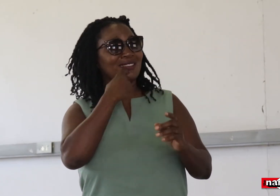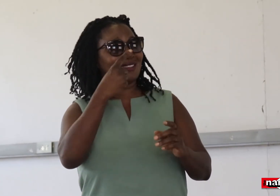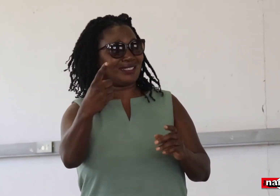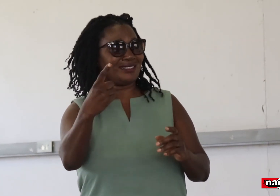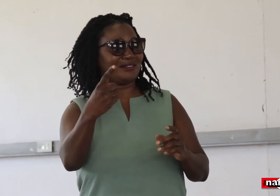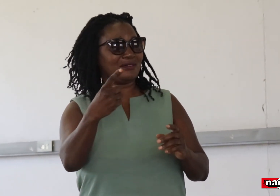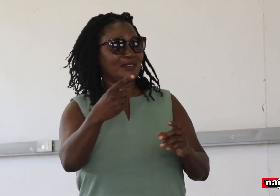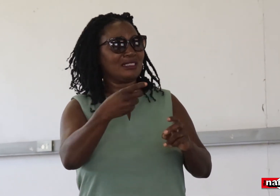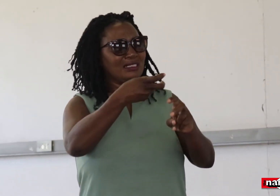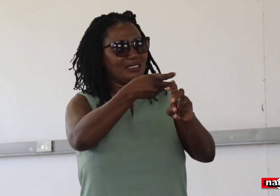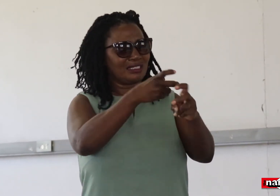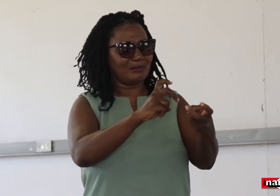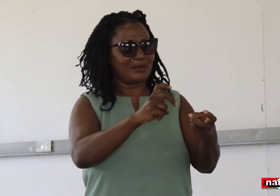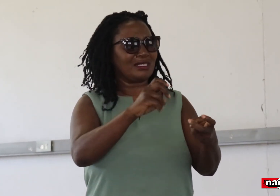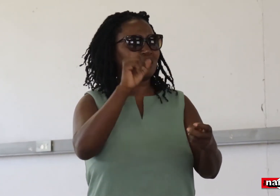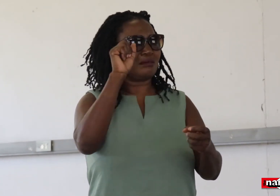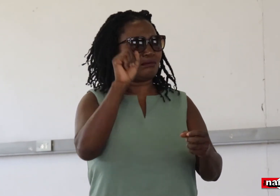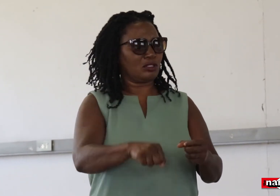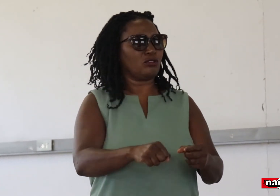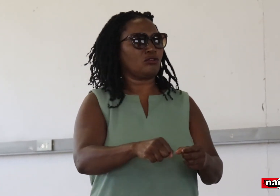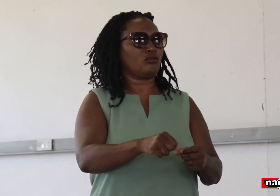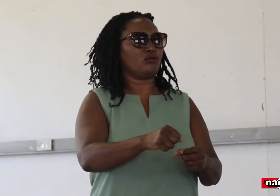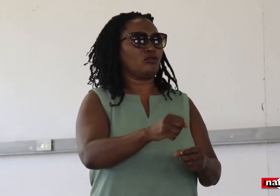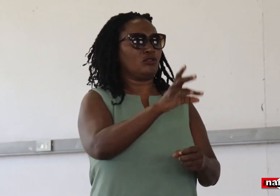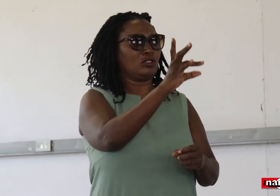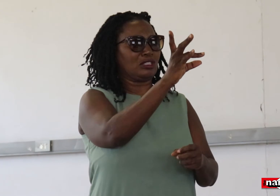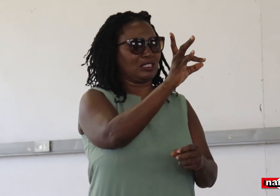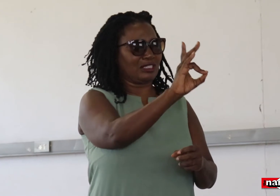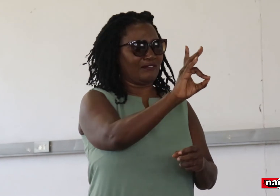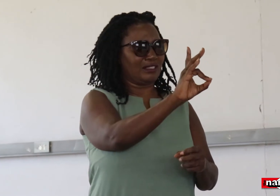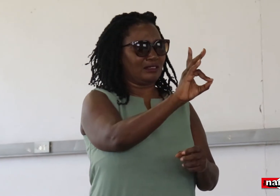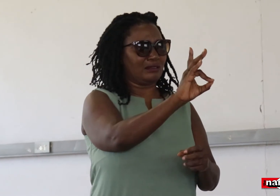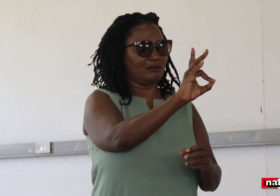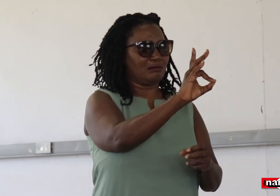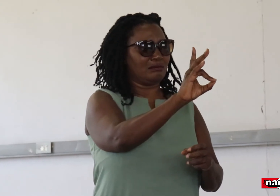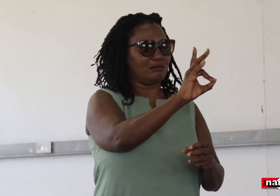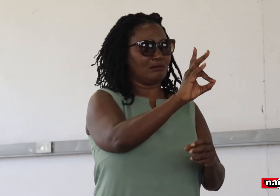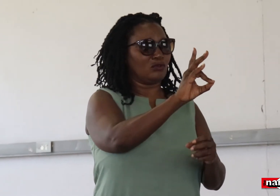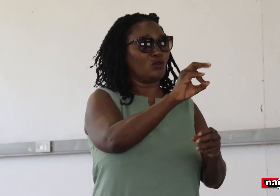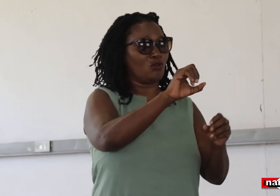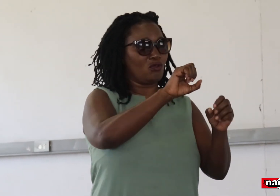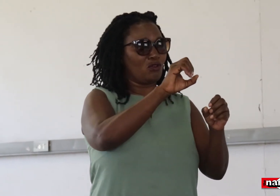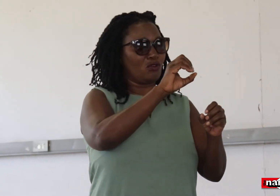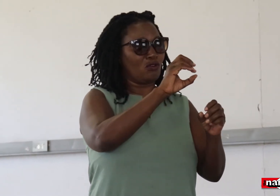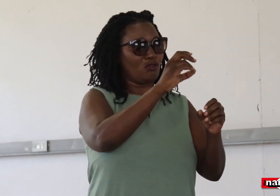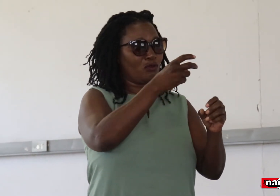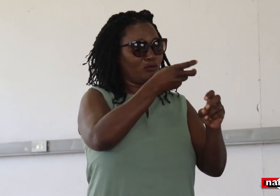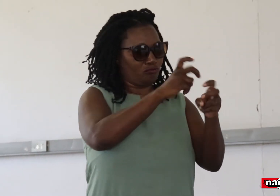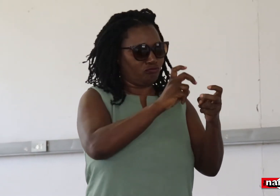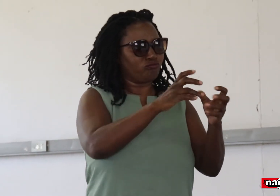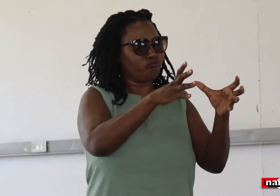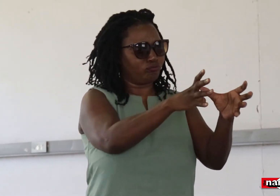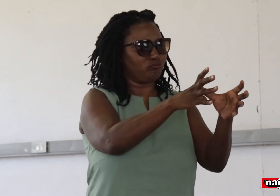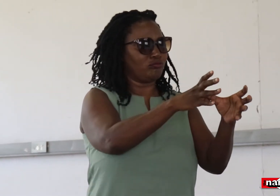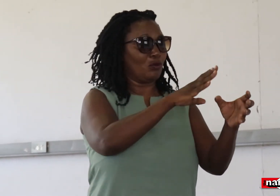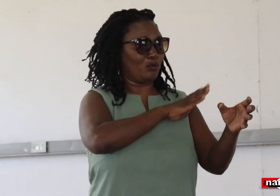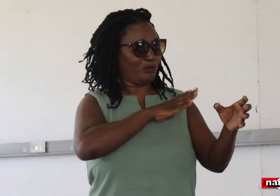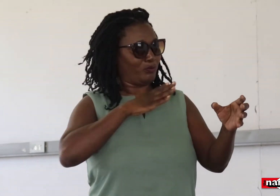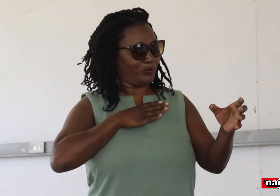So the act says disabled must be seven disabled